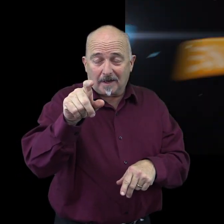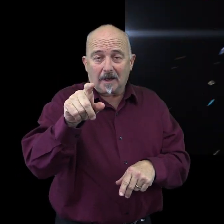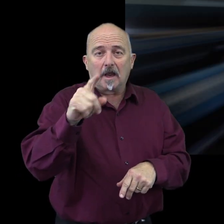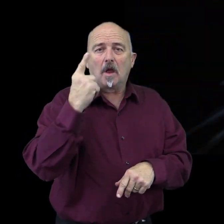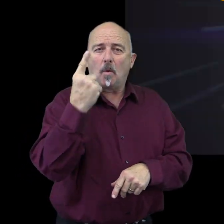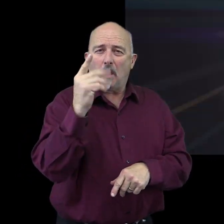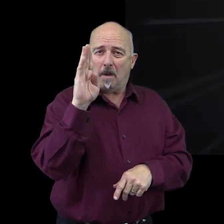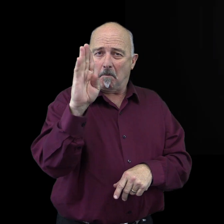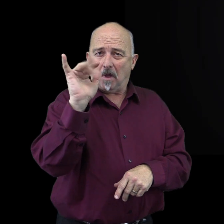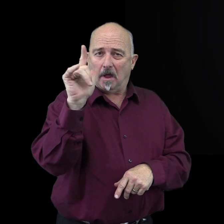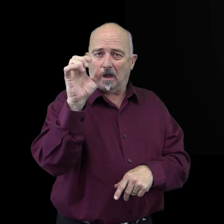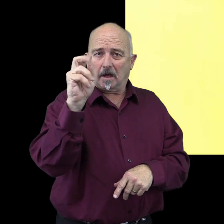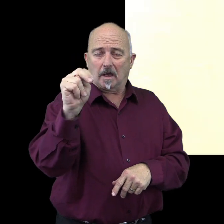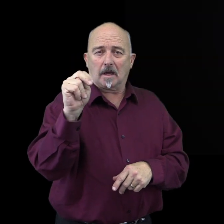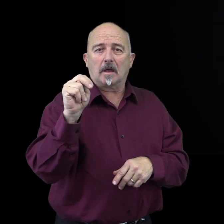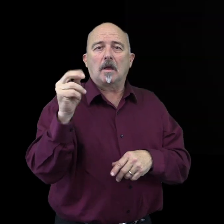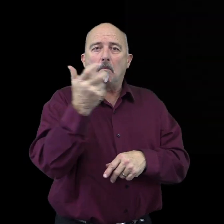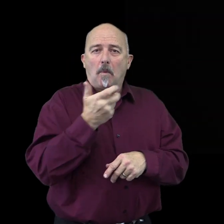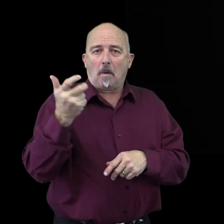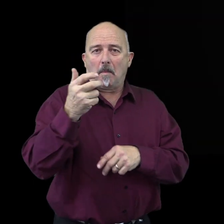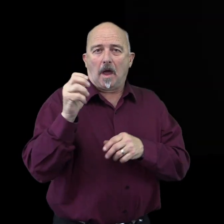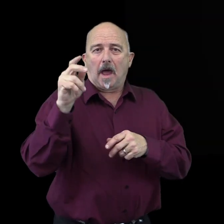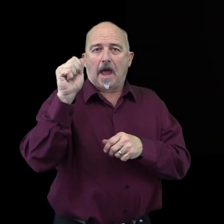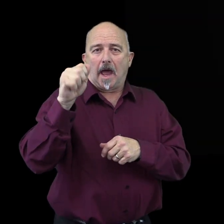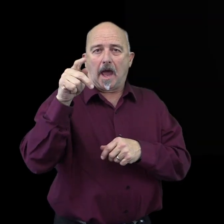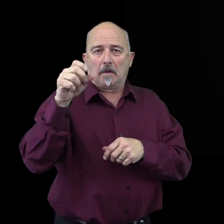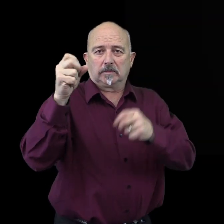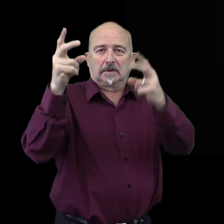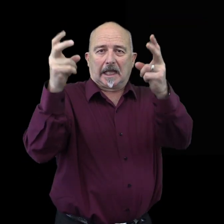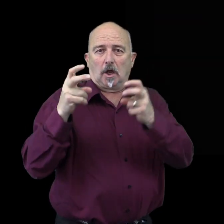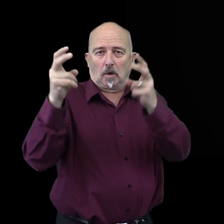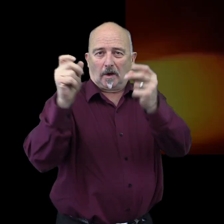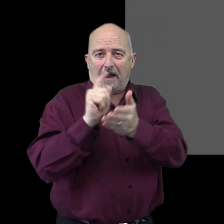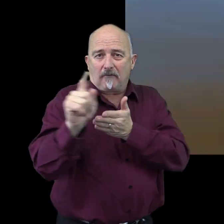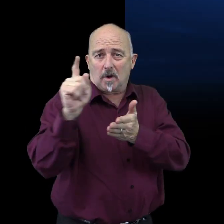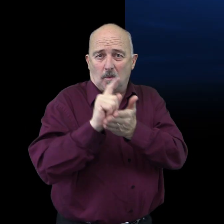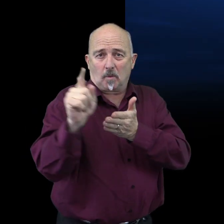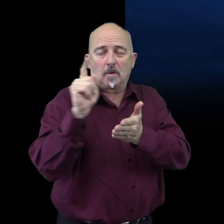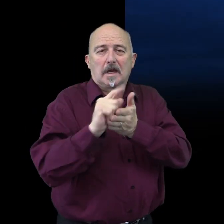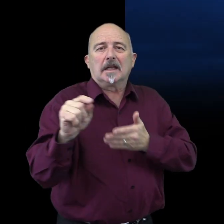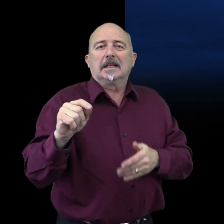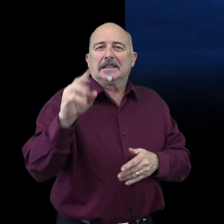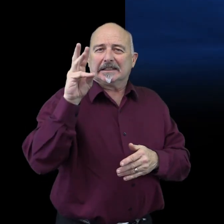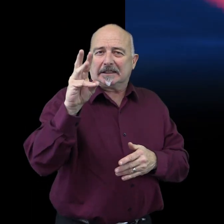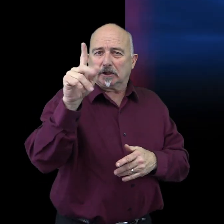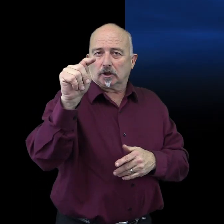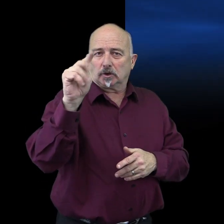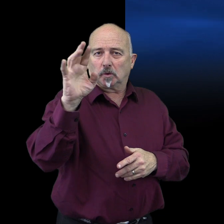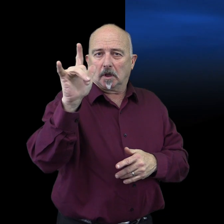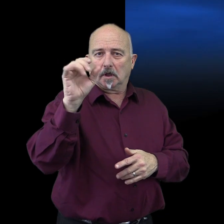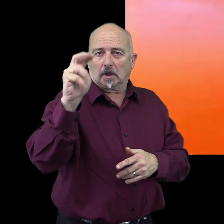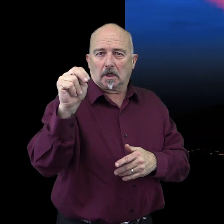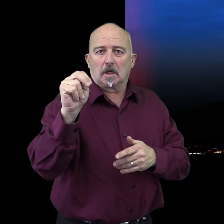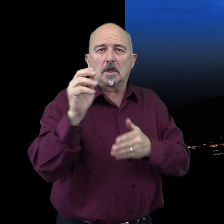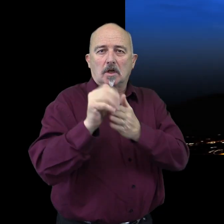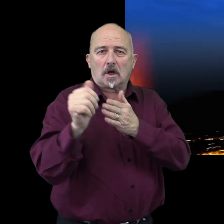One billion mobile apps downloaded every week. The six trillion dollar per year travel industry